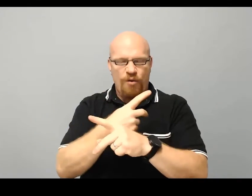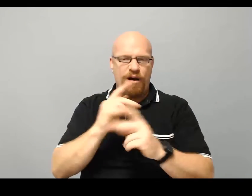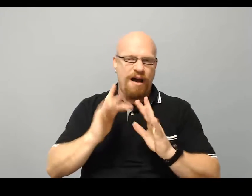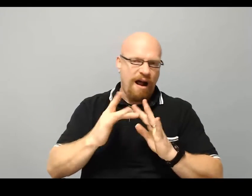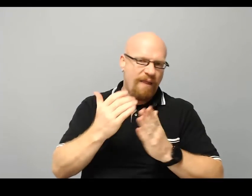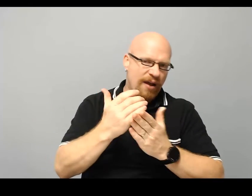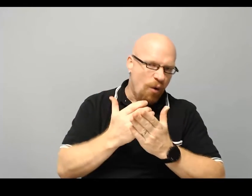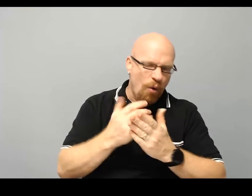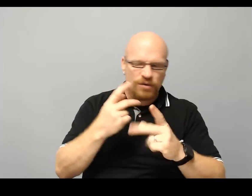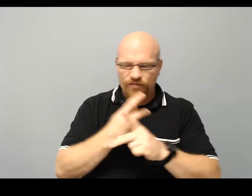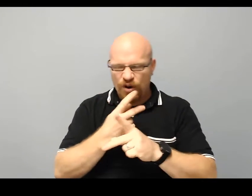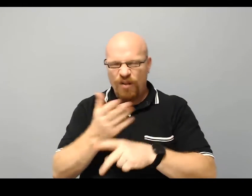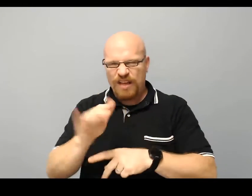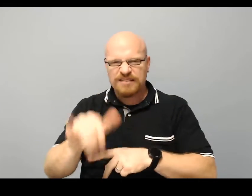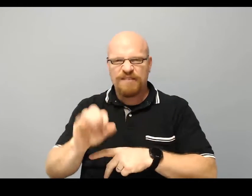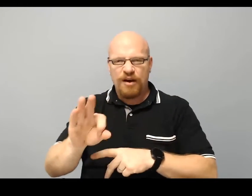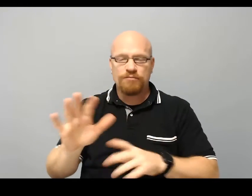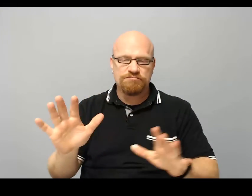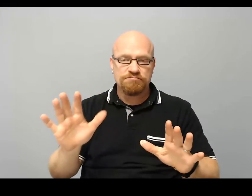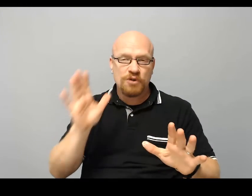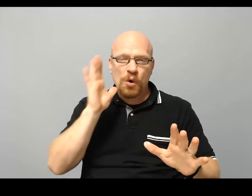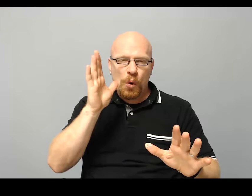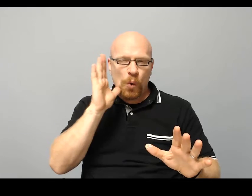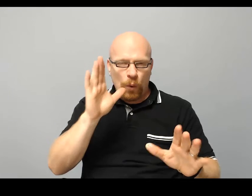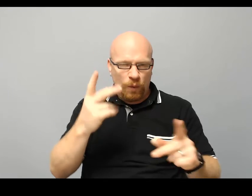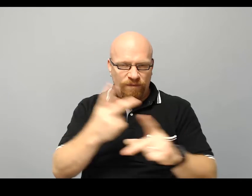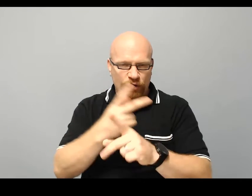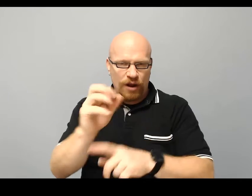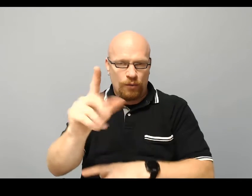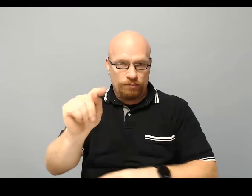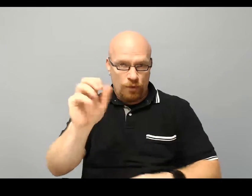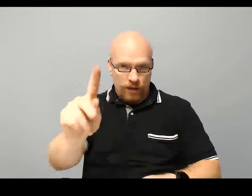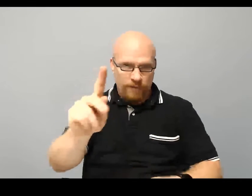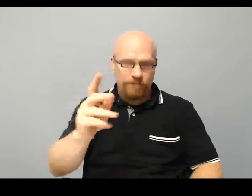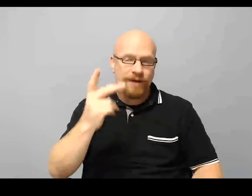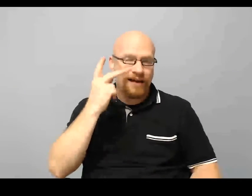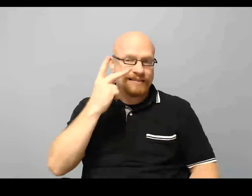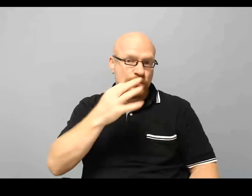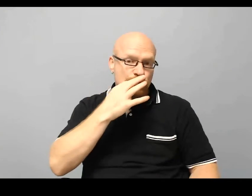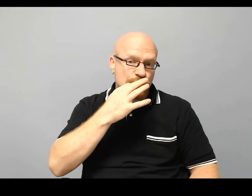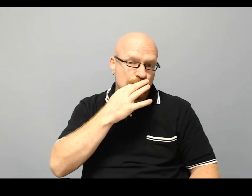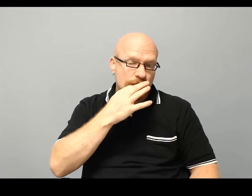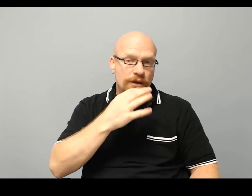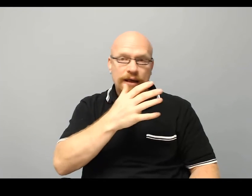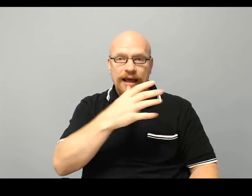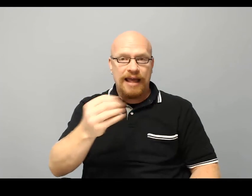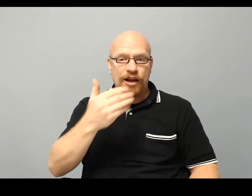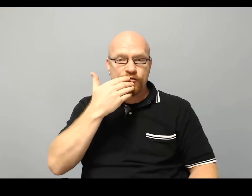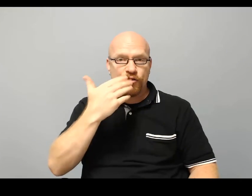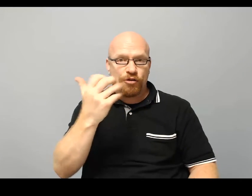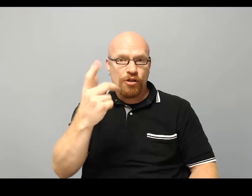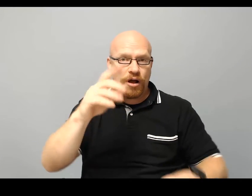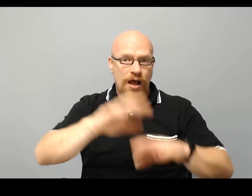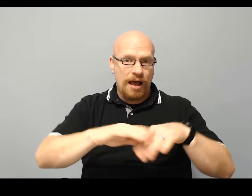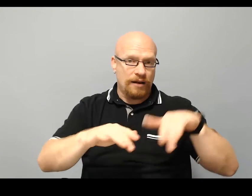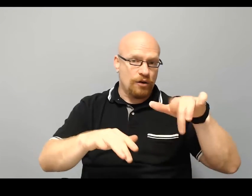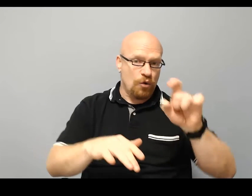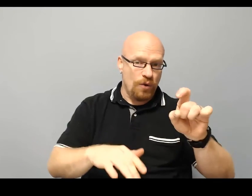on my course, figure all that stuff out. We will figure it out. Okay? I'll see you soon, and good luck on quiz